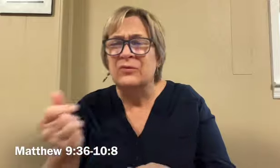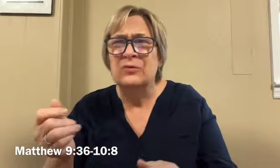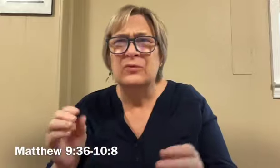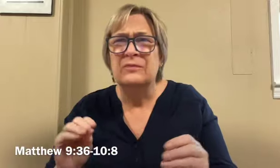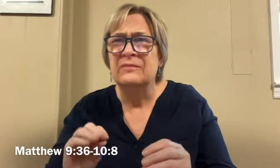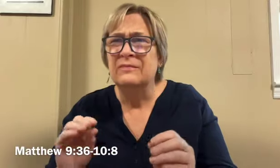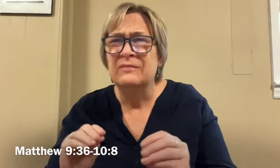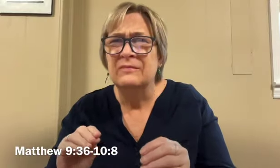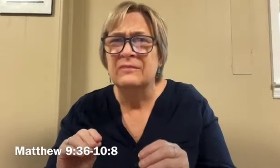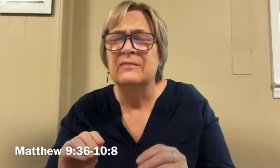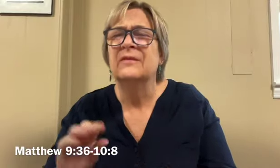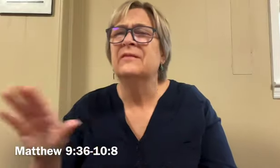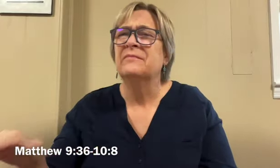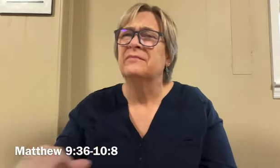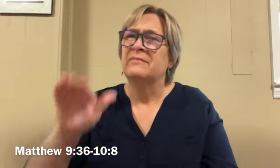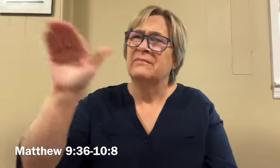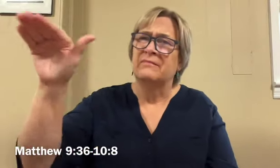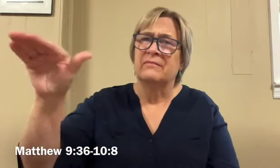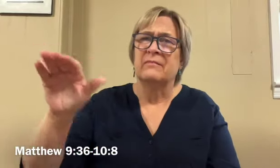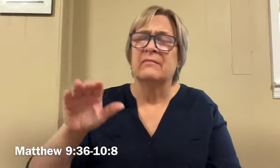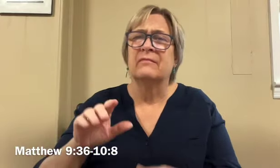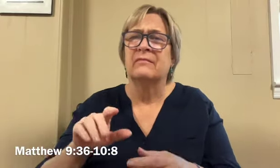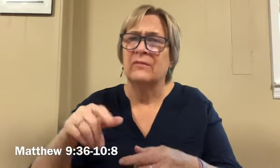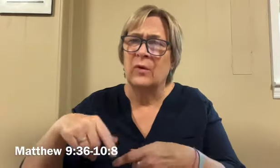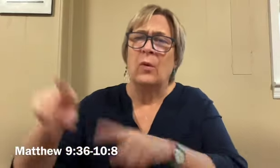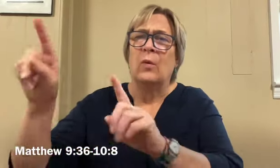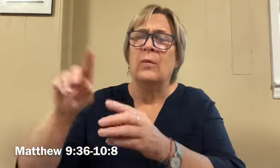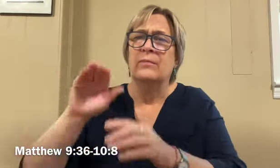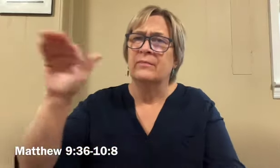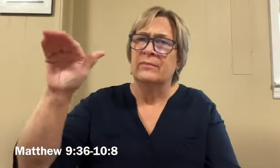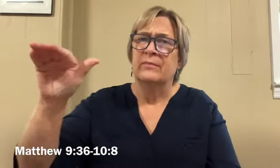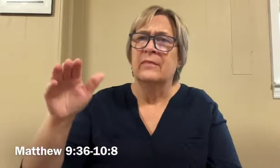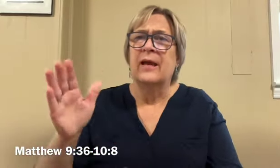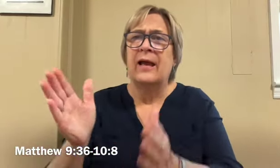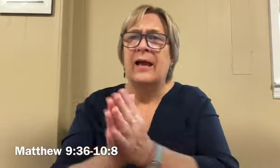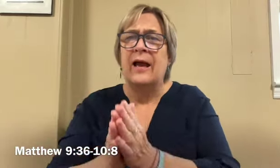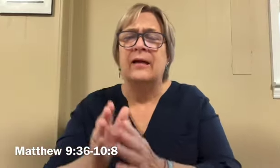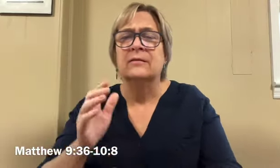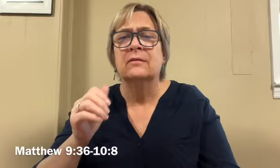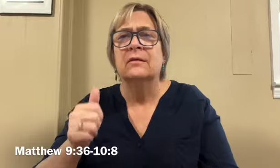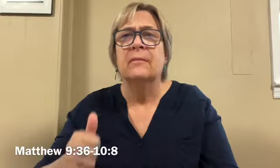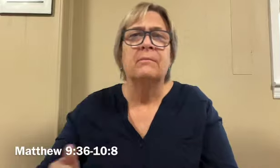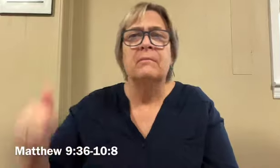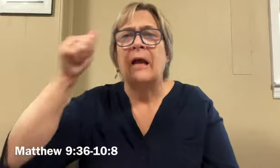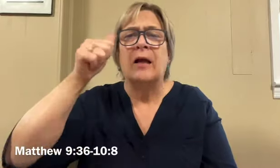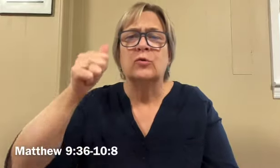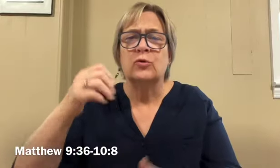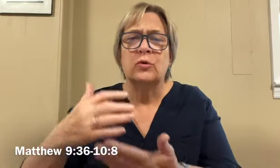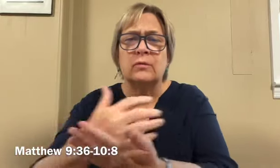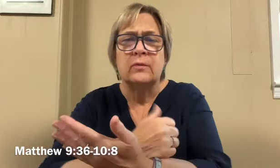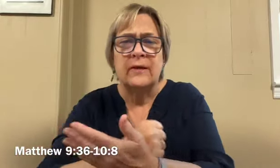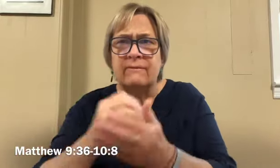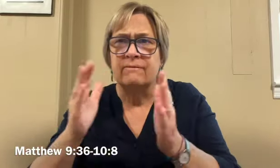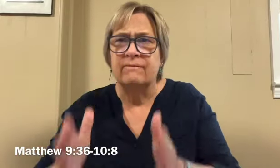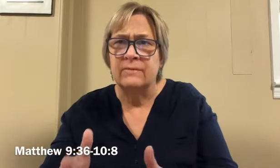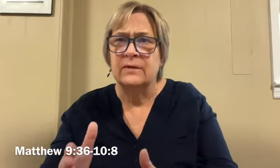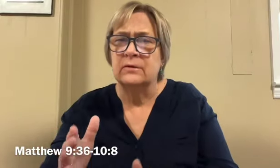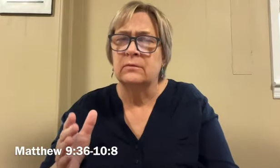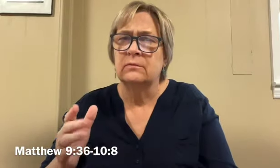So ask the master of the harvest to send out laborers for his harvest.